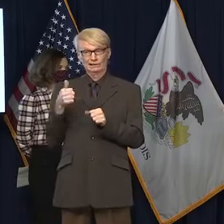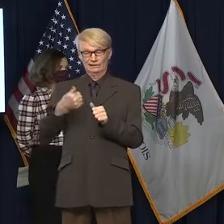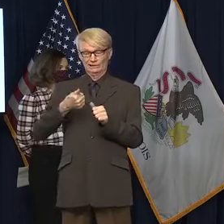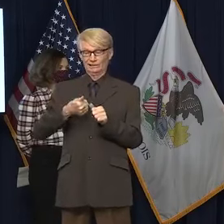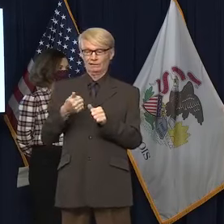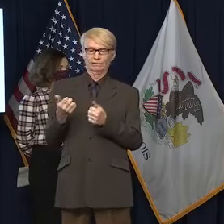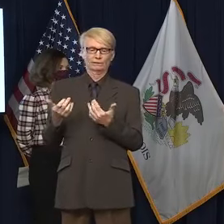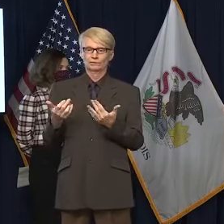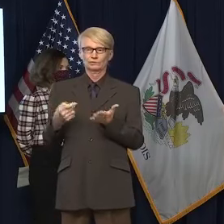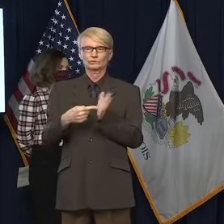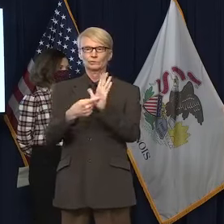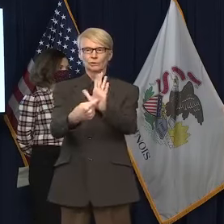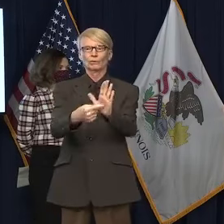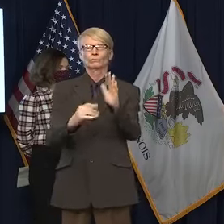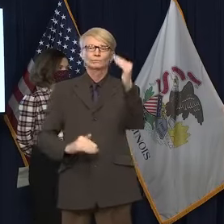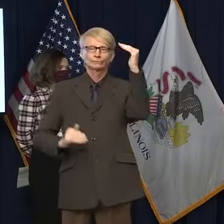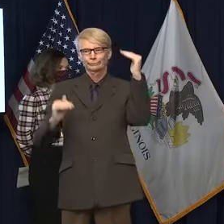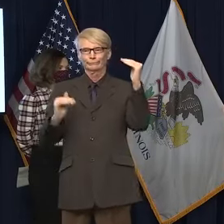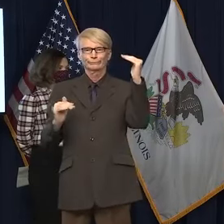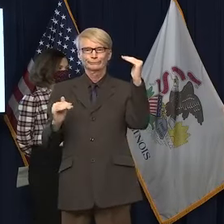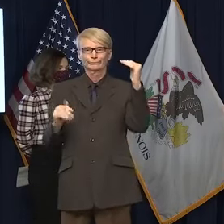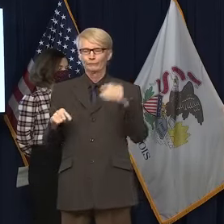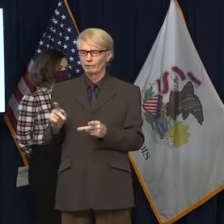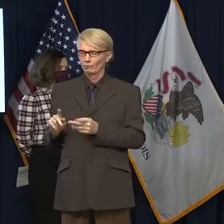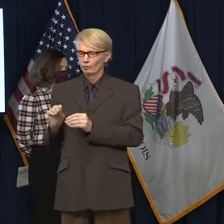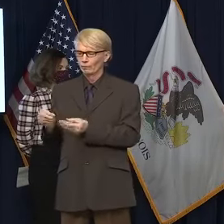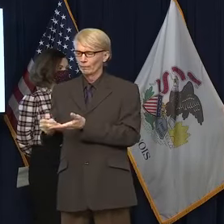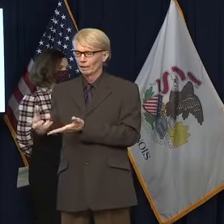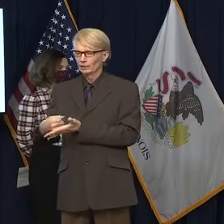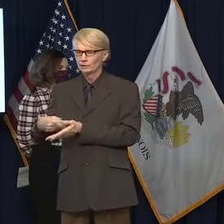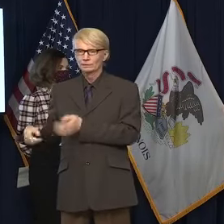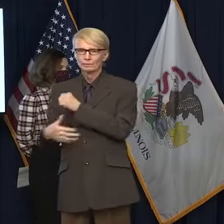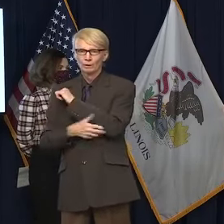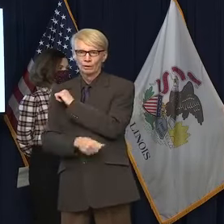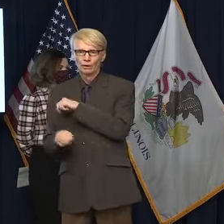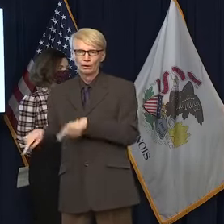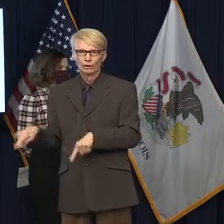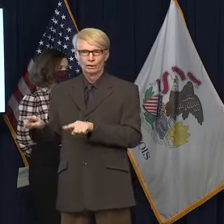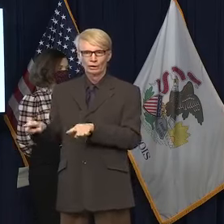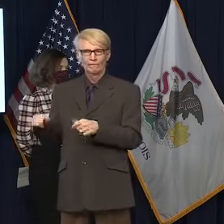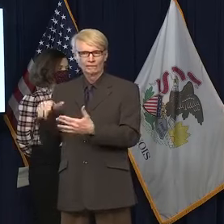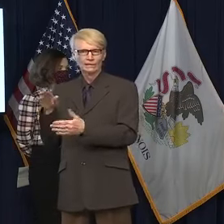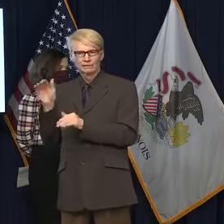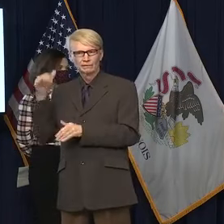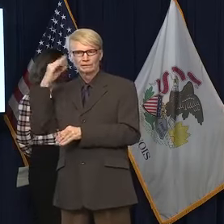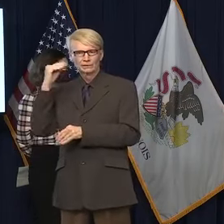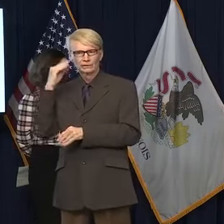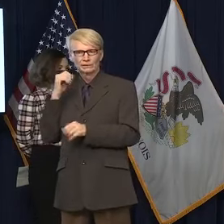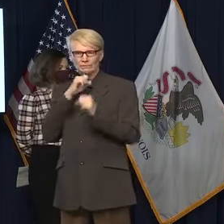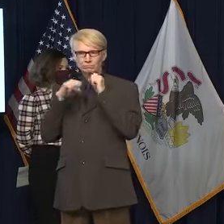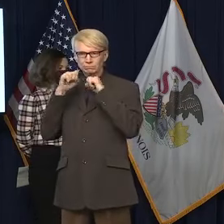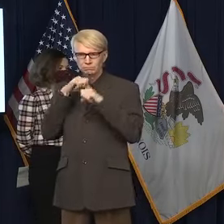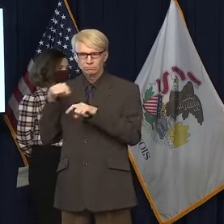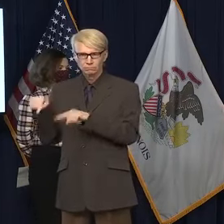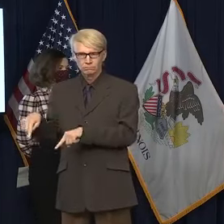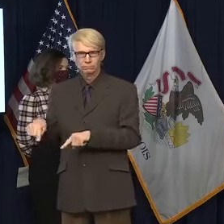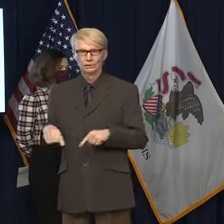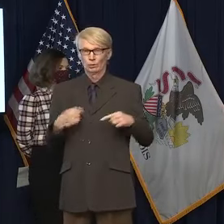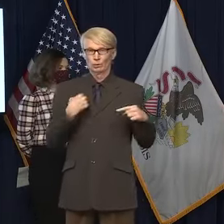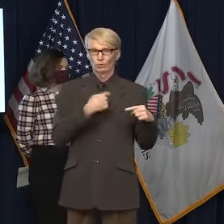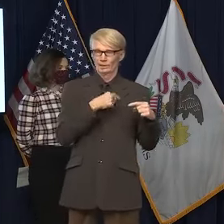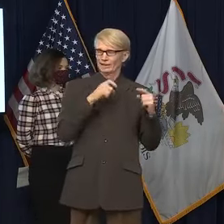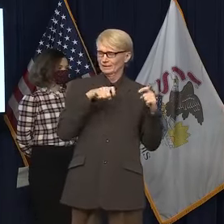the inequities that low-income families have long faced and the ways it's accelerated the need for us to